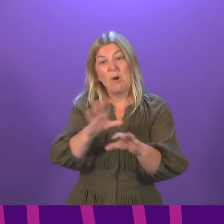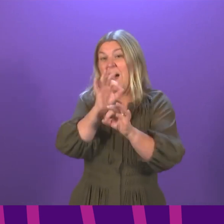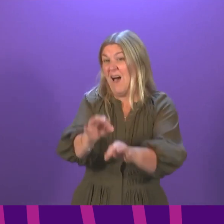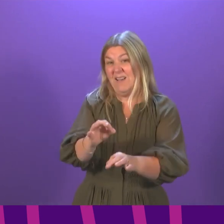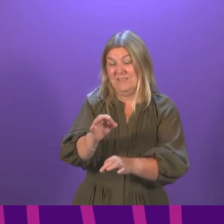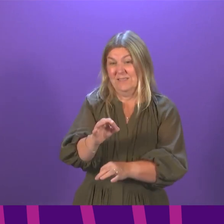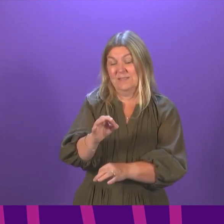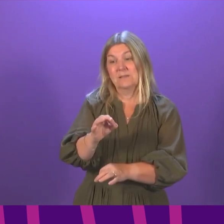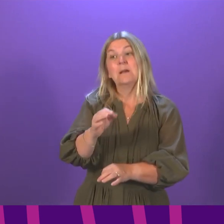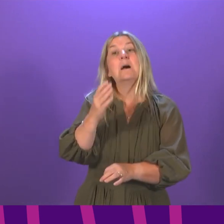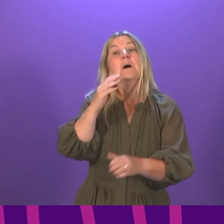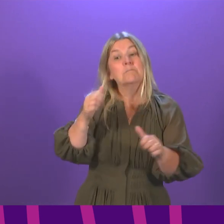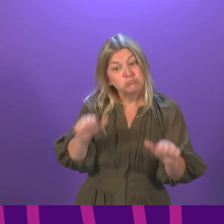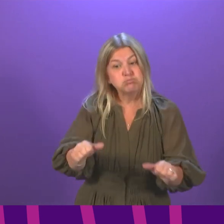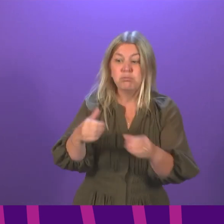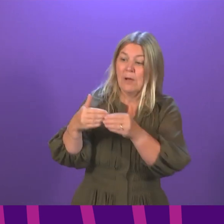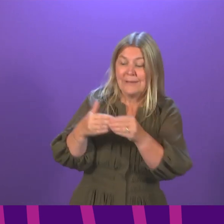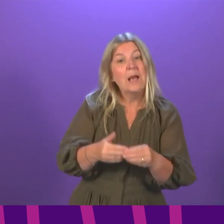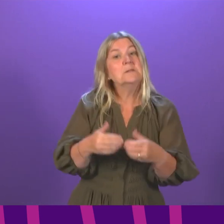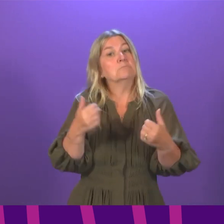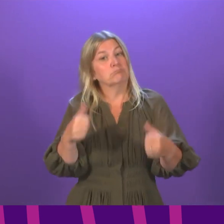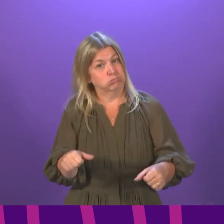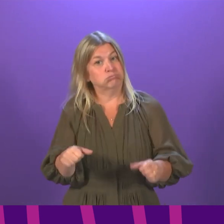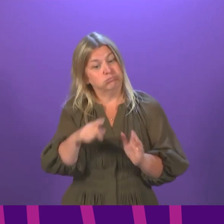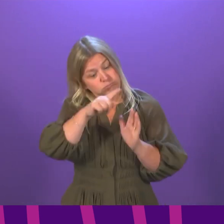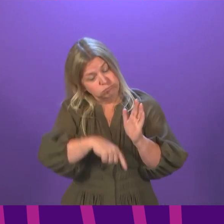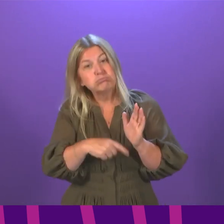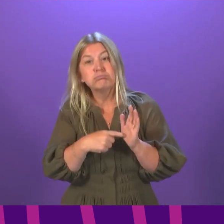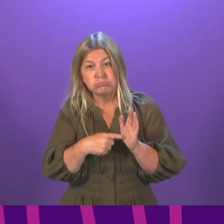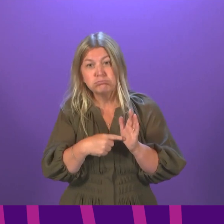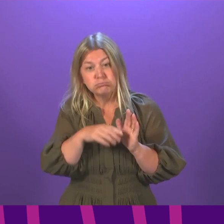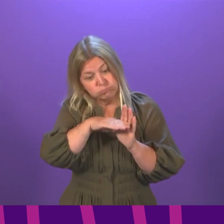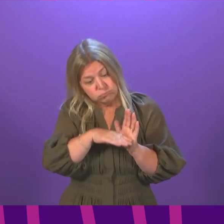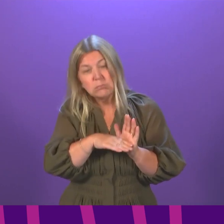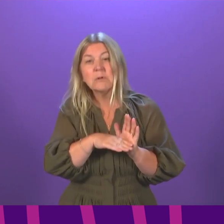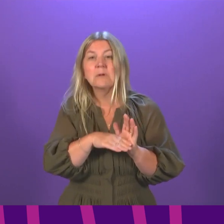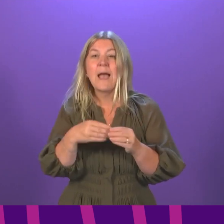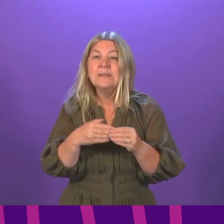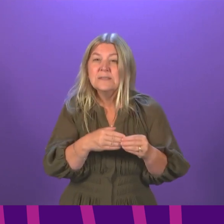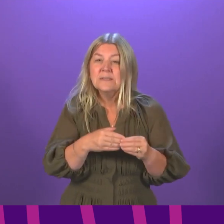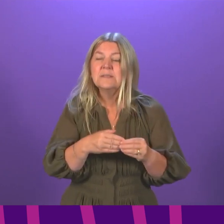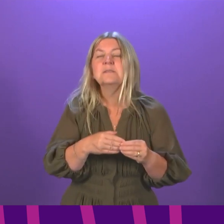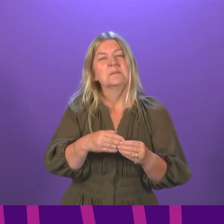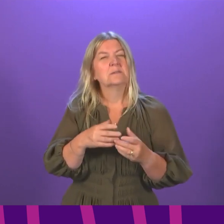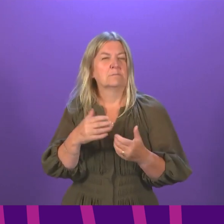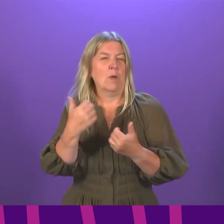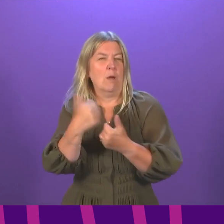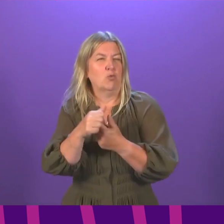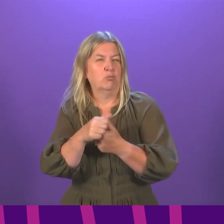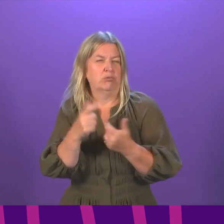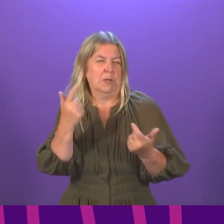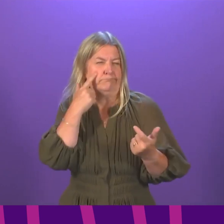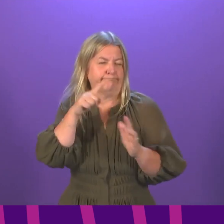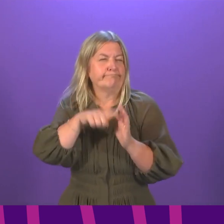guidance for the reopening, we will make sure that we do not stint on appropriate safety measures, but we will be mindful of the practical